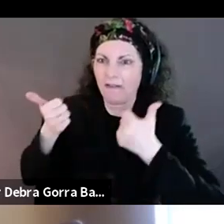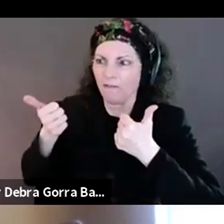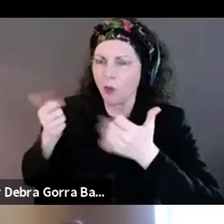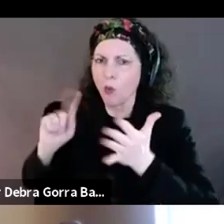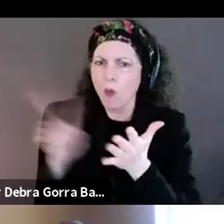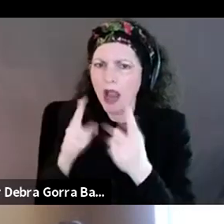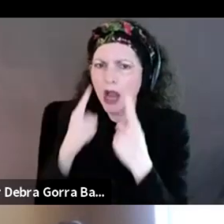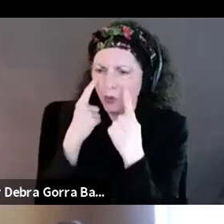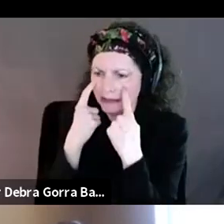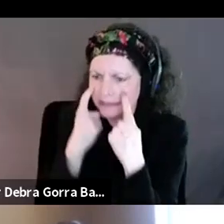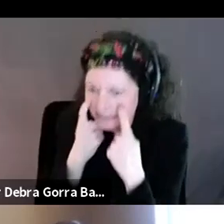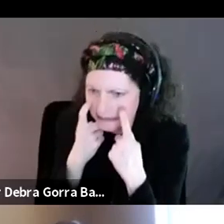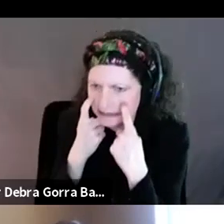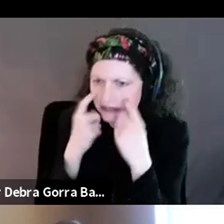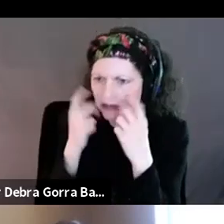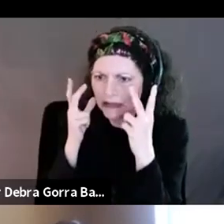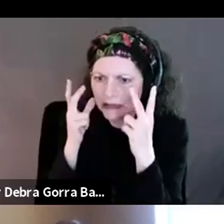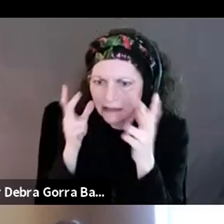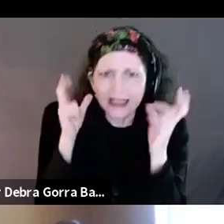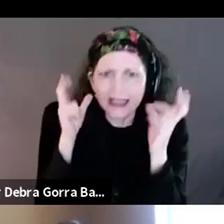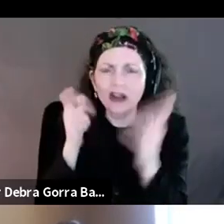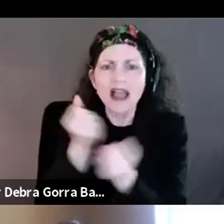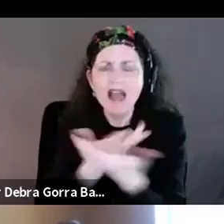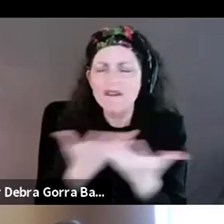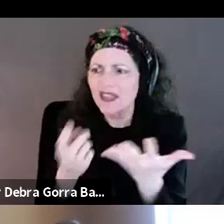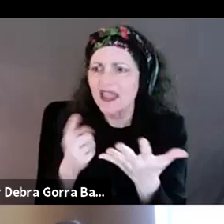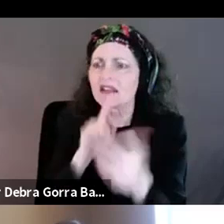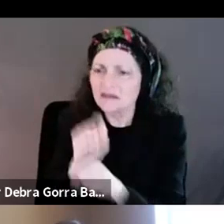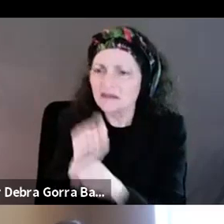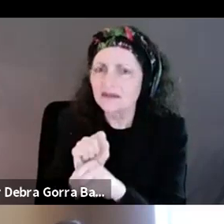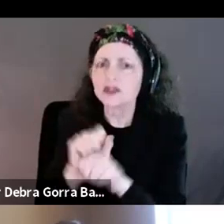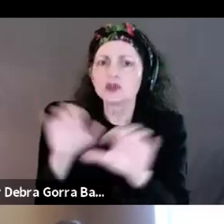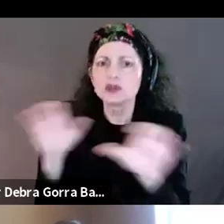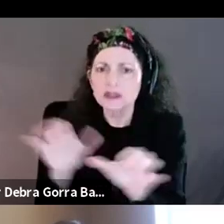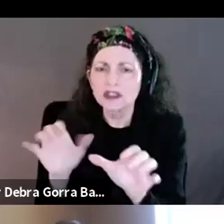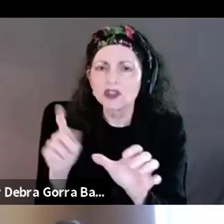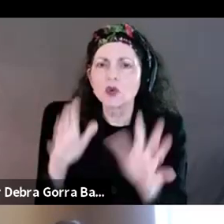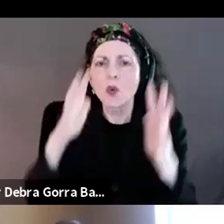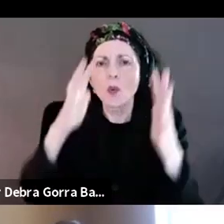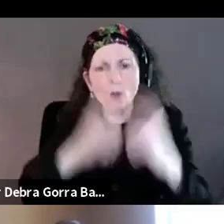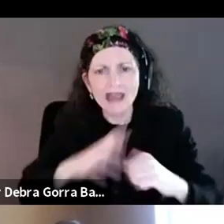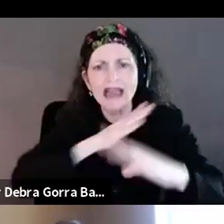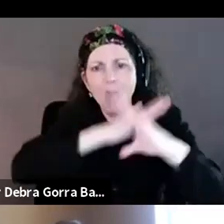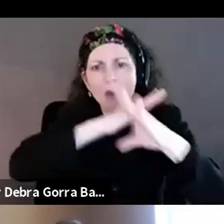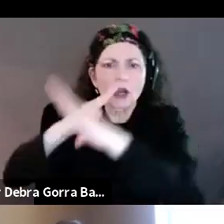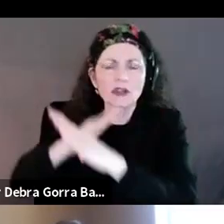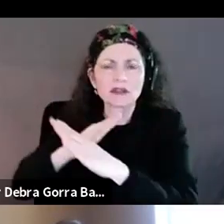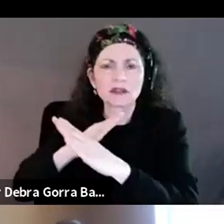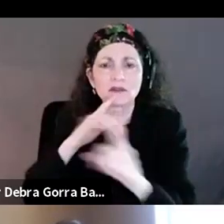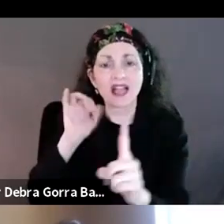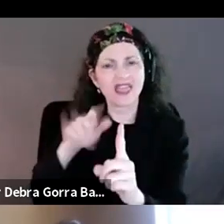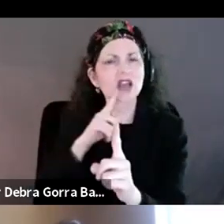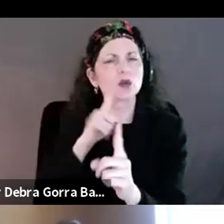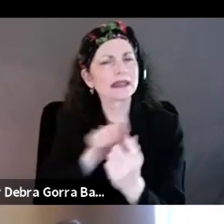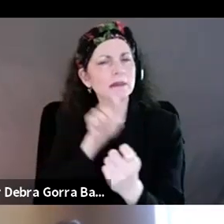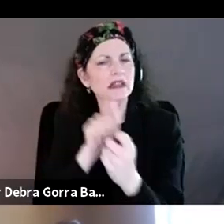tangible, measurable things are we going to do to dismantle? In this case, she's talking about, you know, structural racism. But it's the same